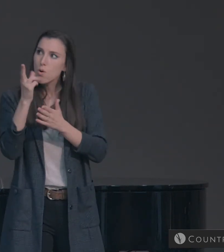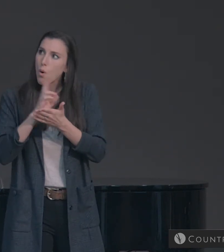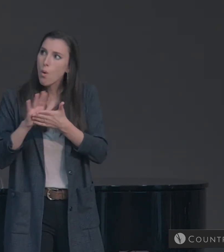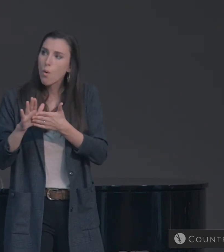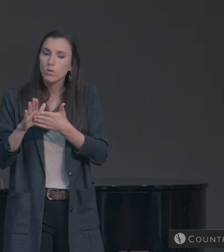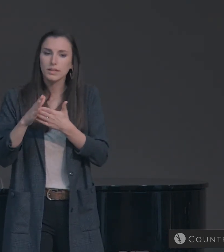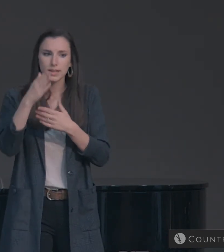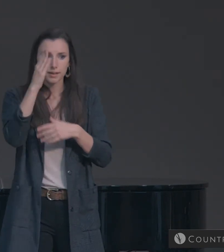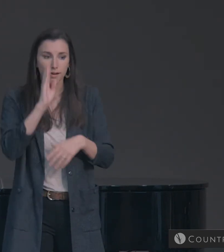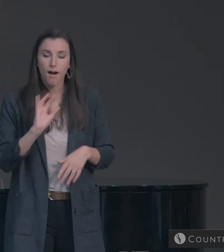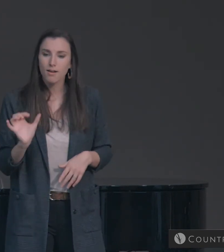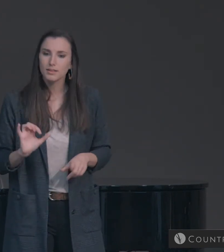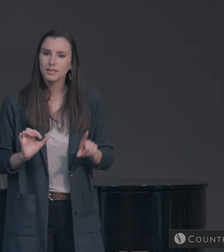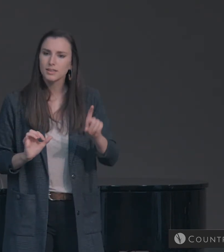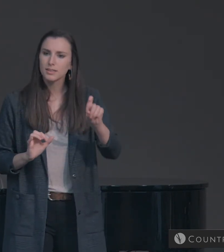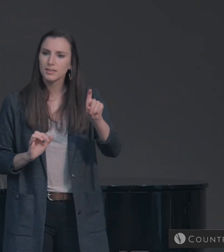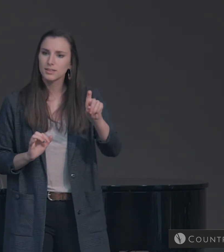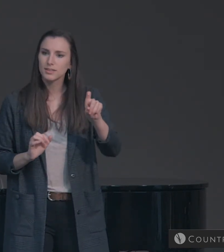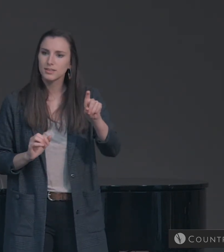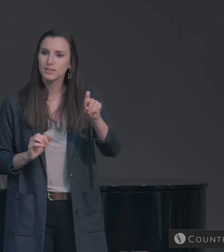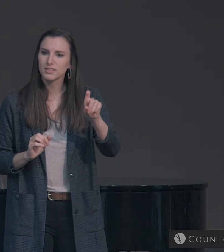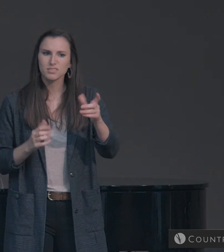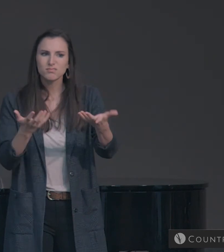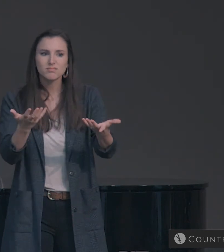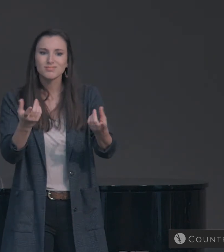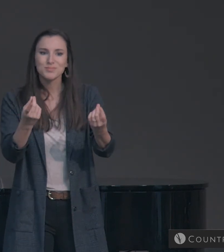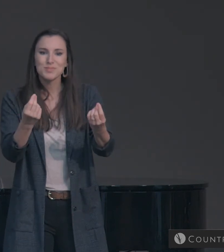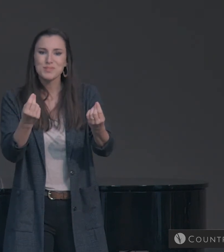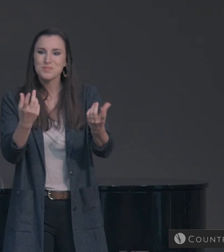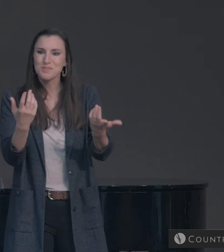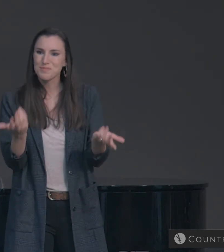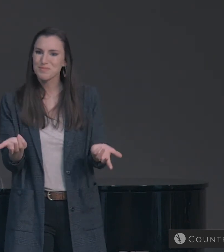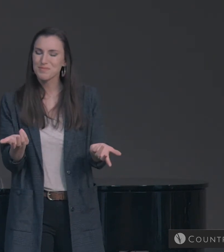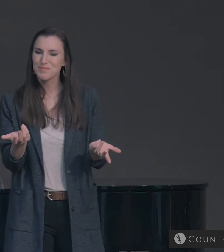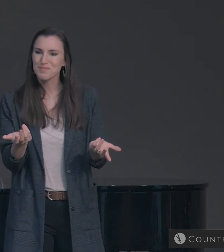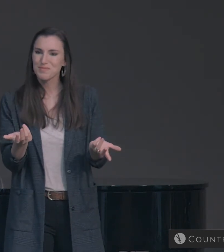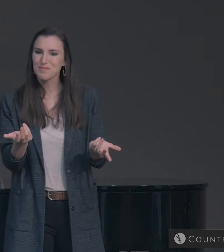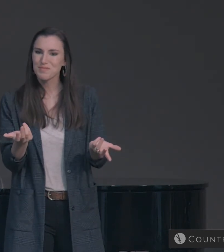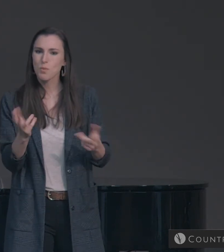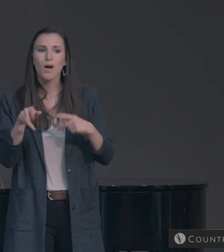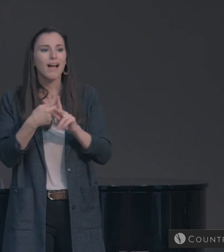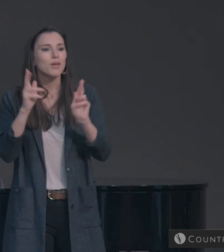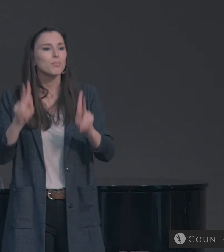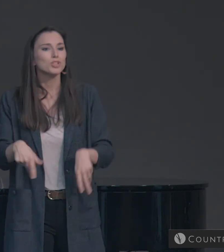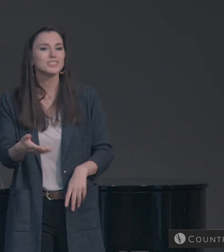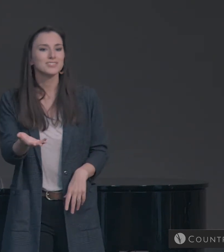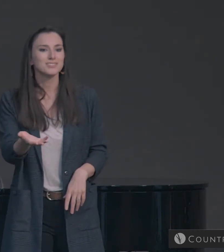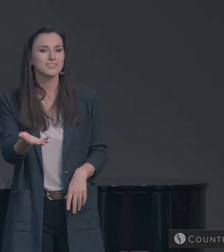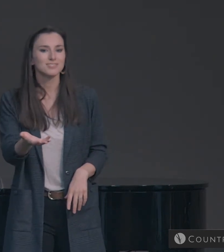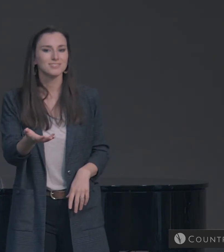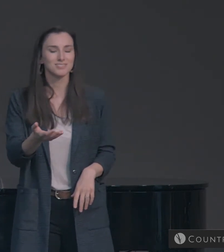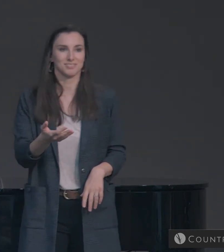godliness? What sort of people ought you to be? What a question.